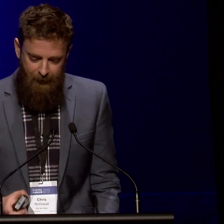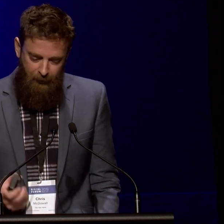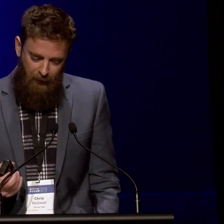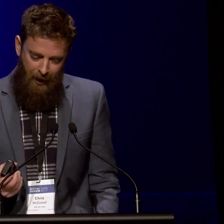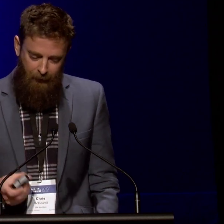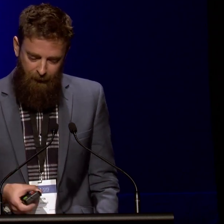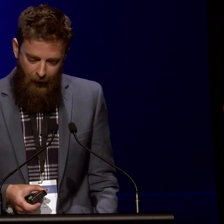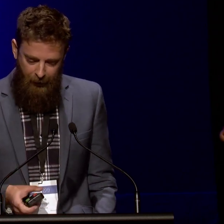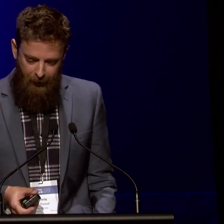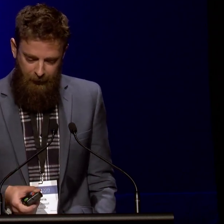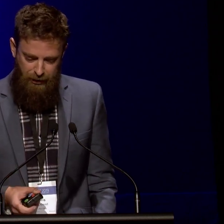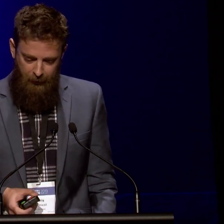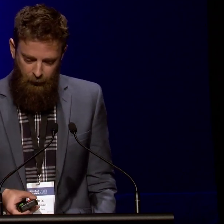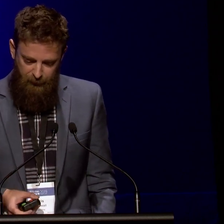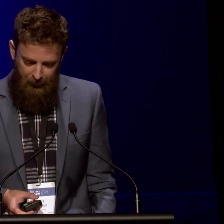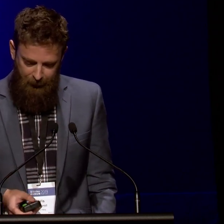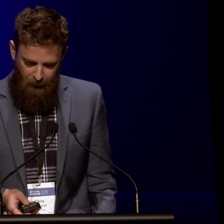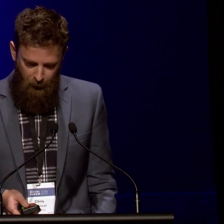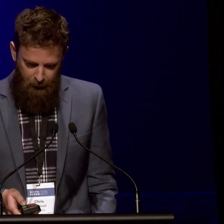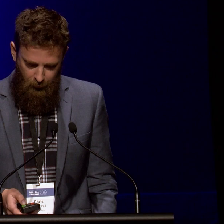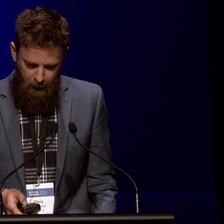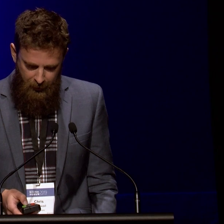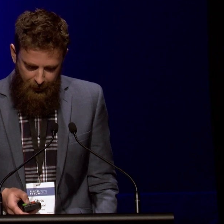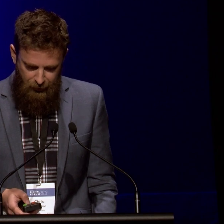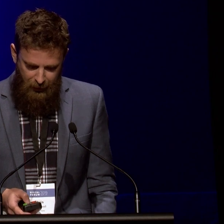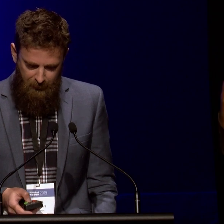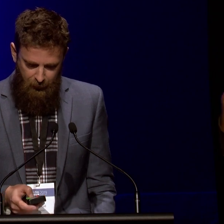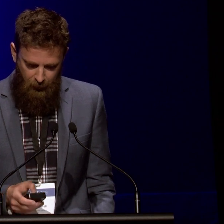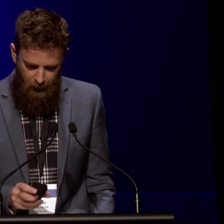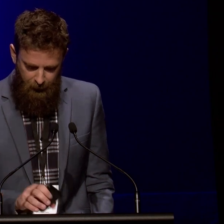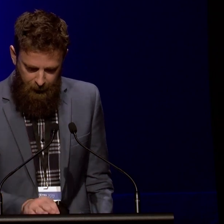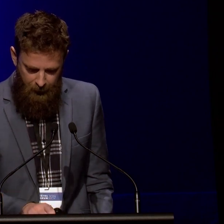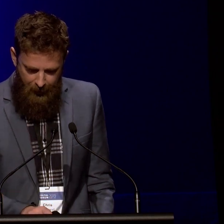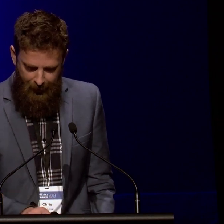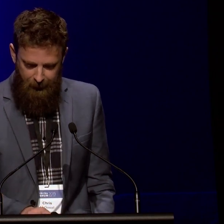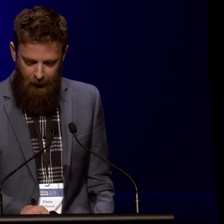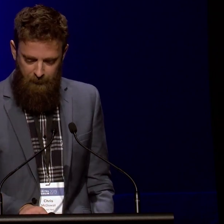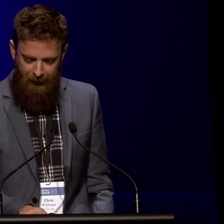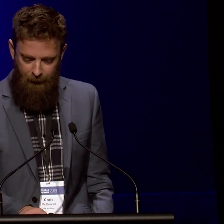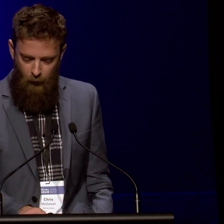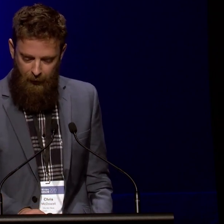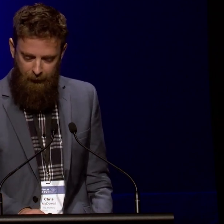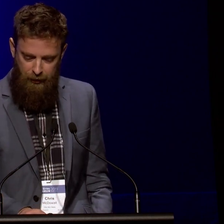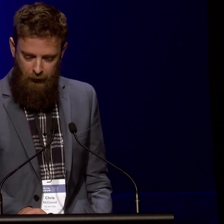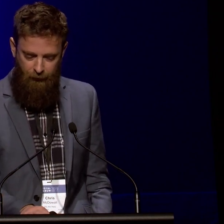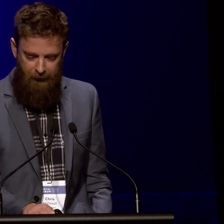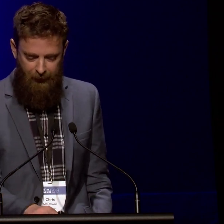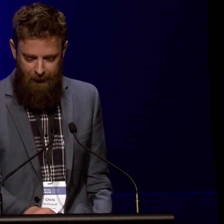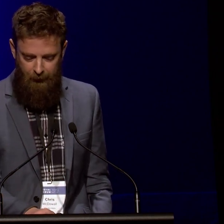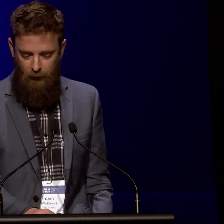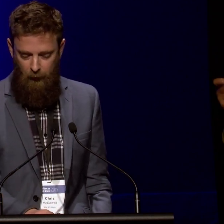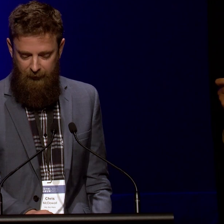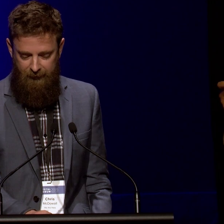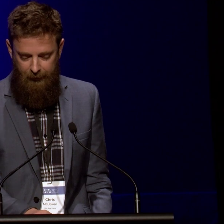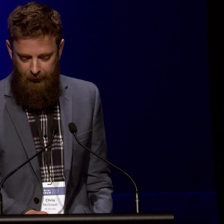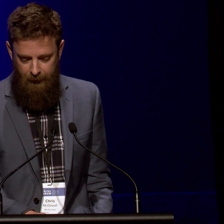Instead, given the patterns of highlight and shadow spilling from the window and the shape of the curtain hanging in his immediate foreground, the geographer is